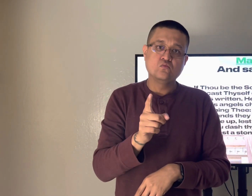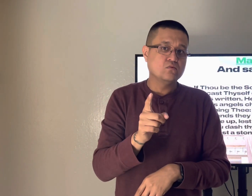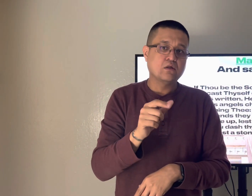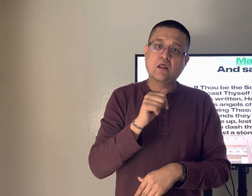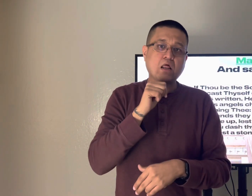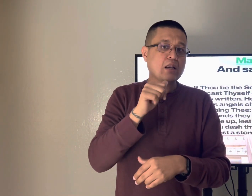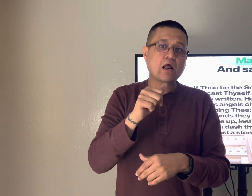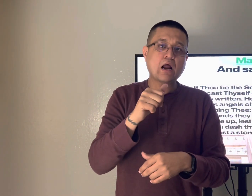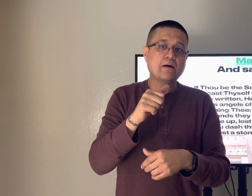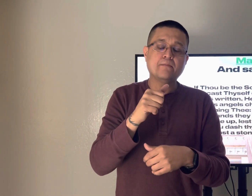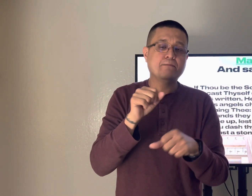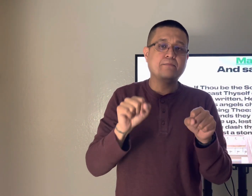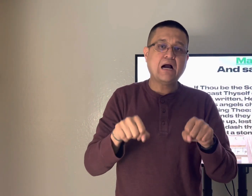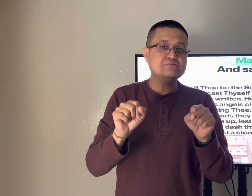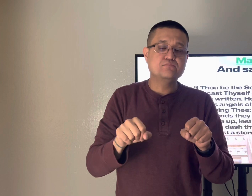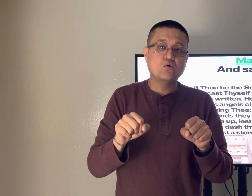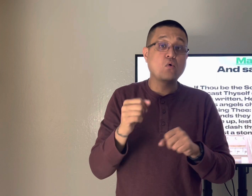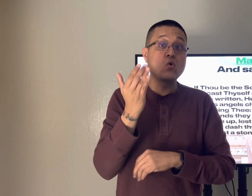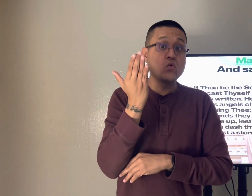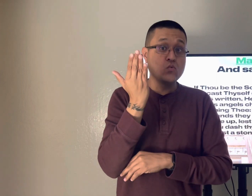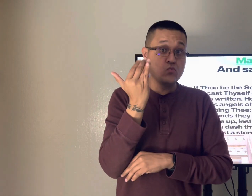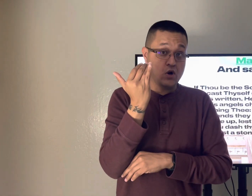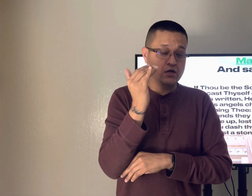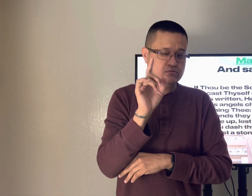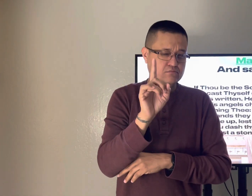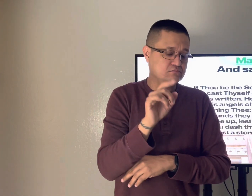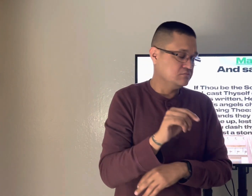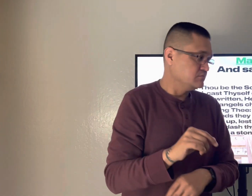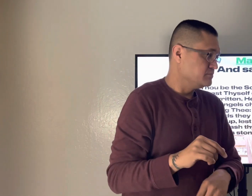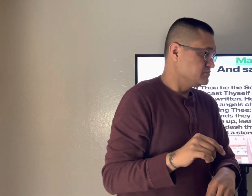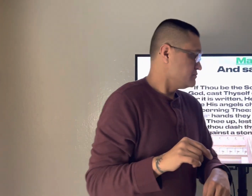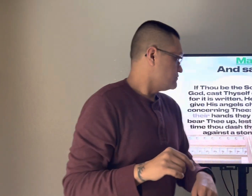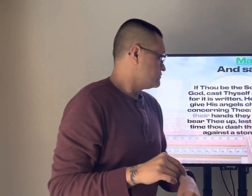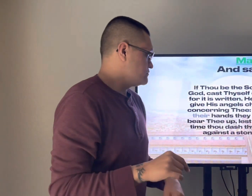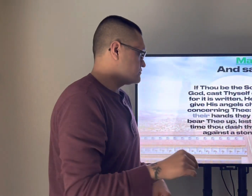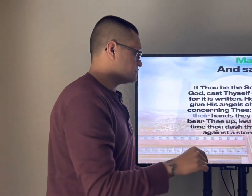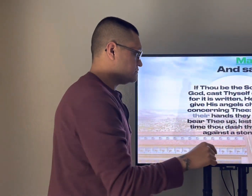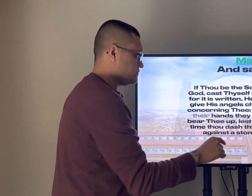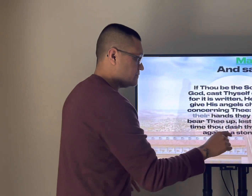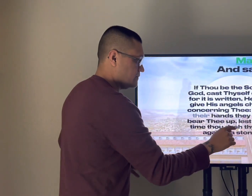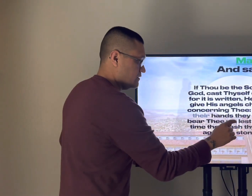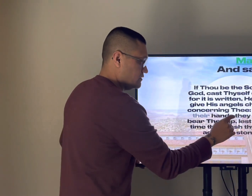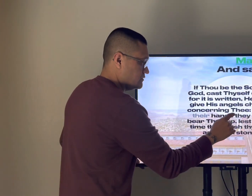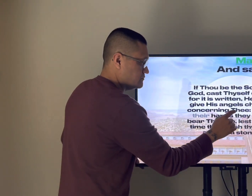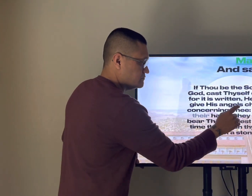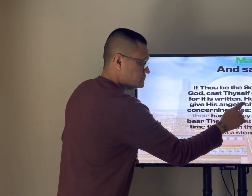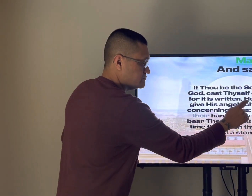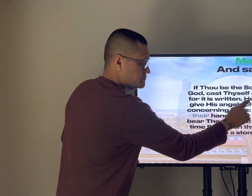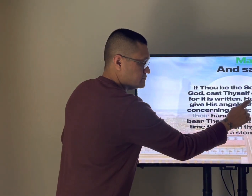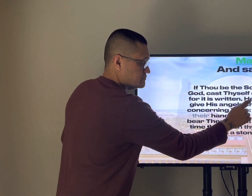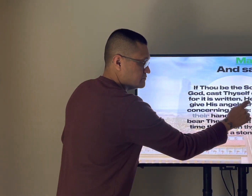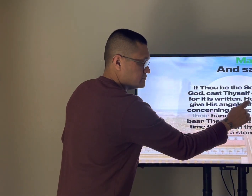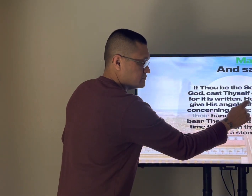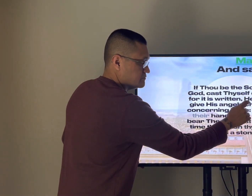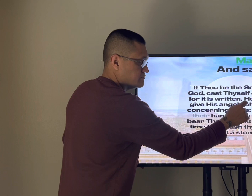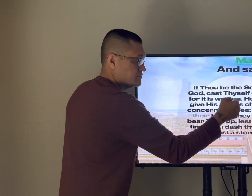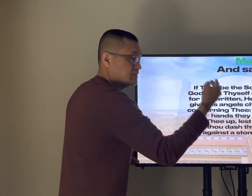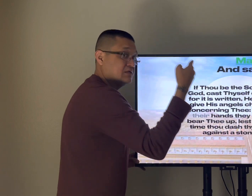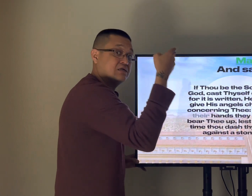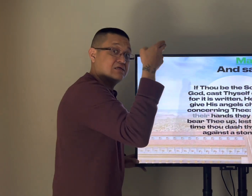again you know we have some people that believe that jesus is a second being of the godhead or an angel but